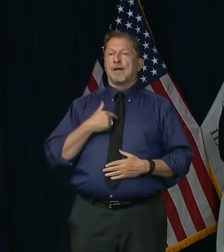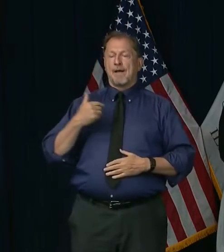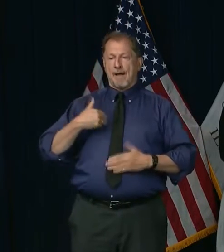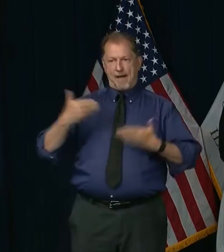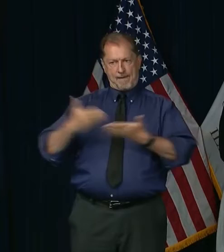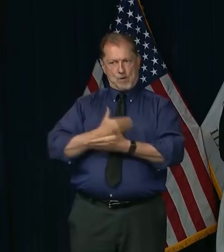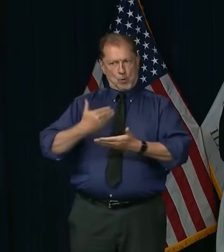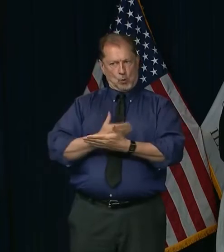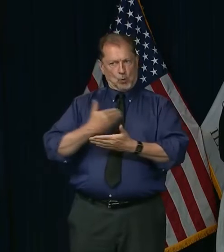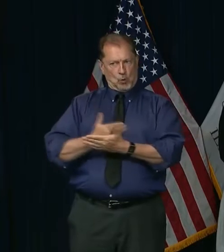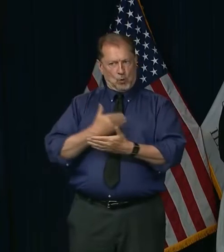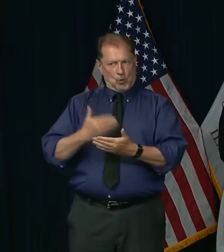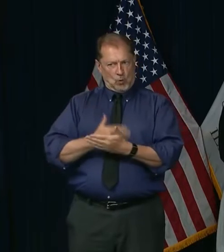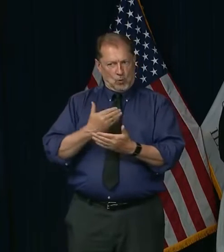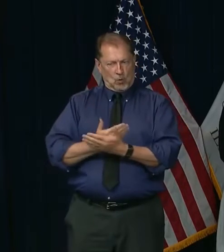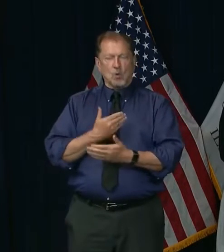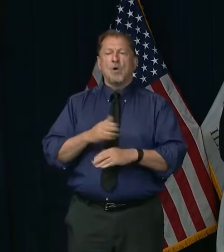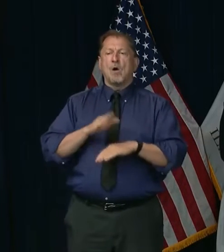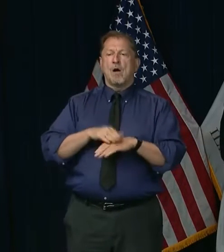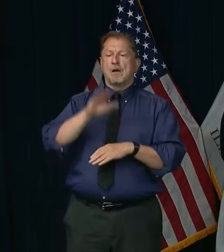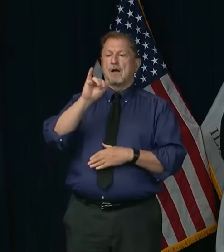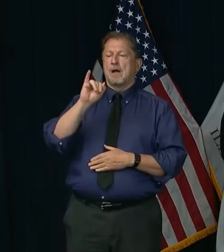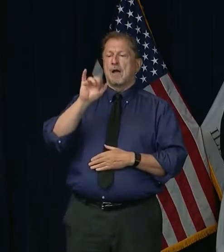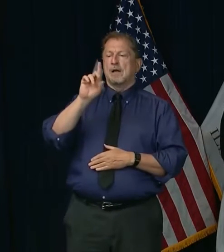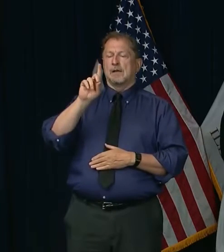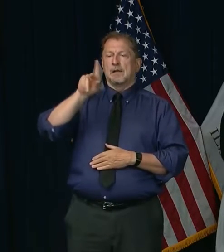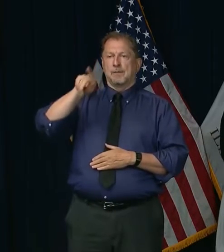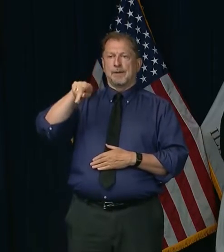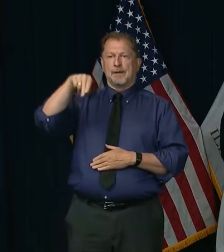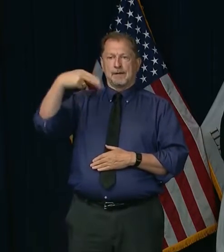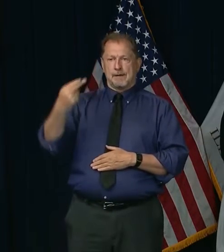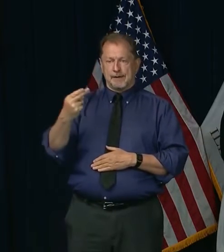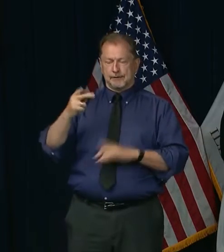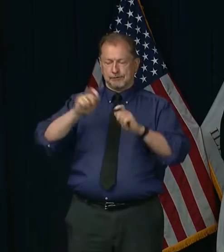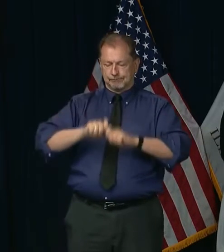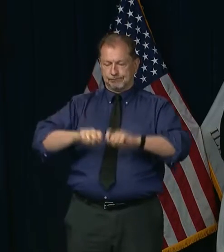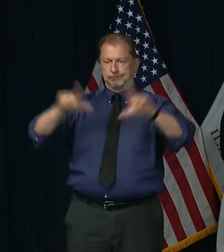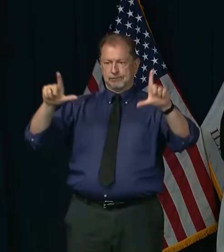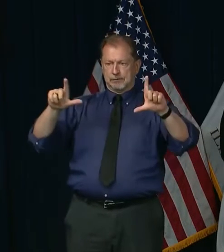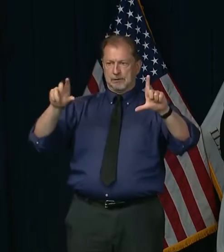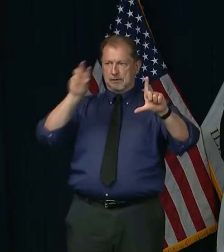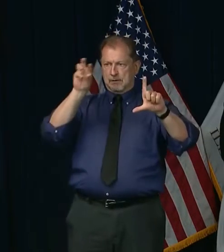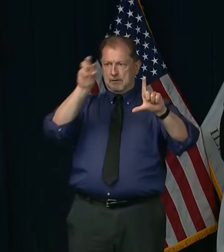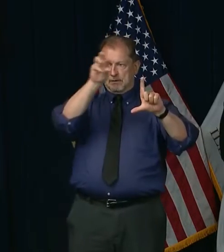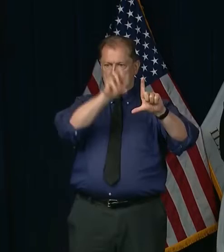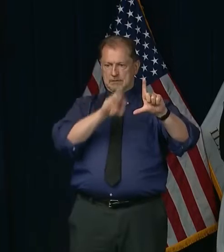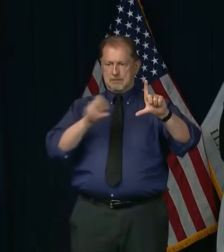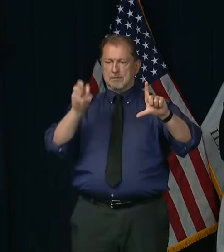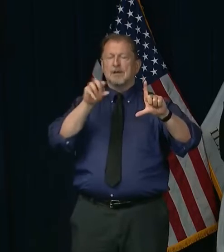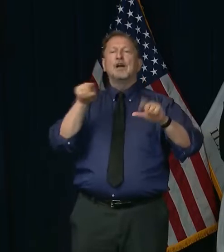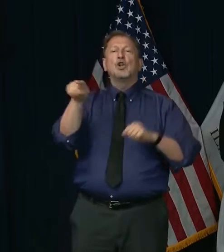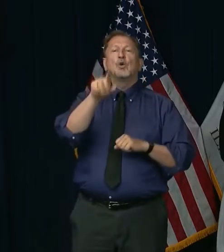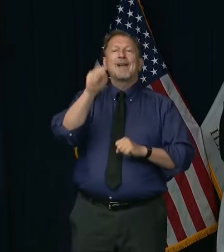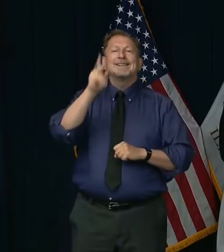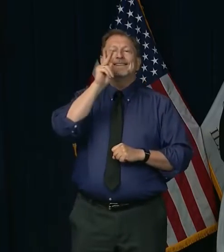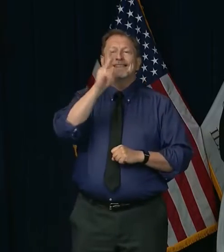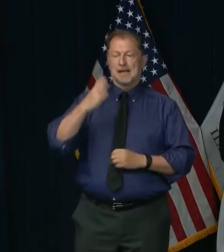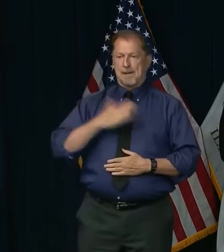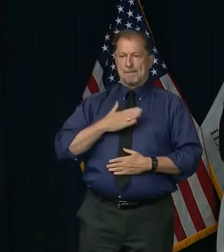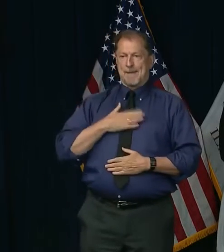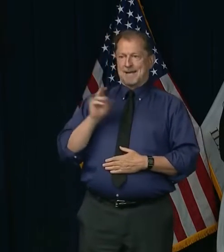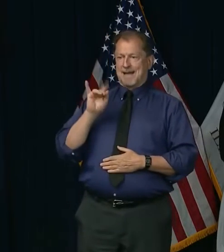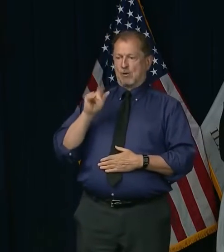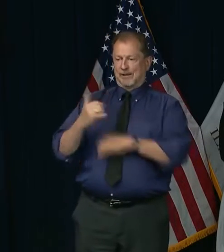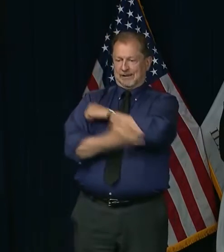special new tool on the IDPH website that shows people if their county is staying on